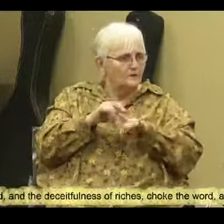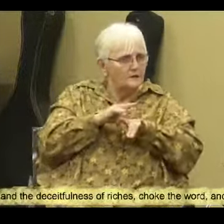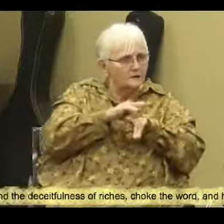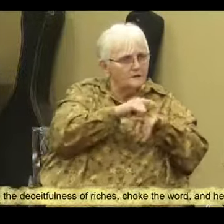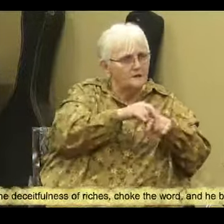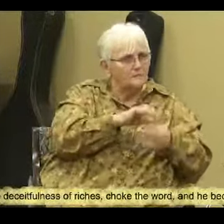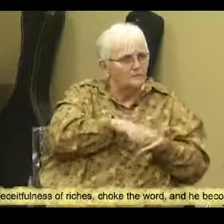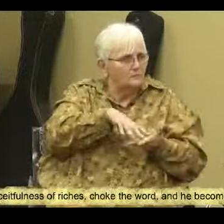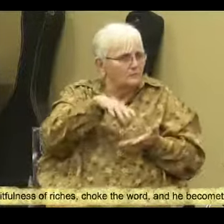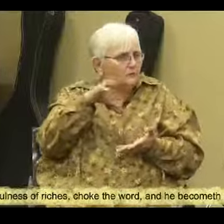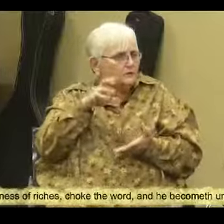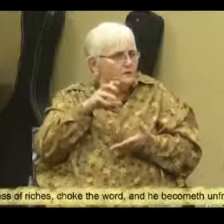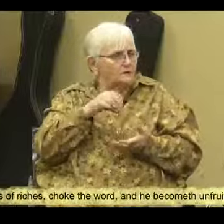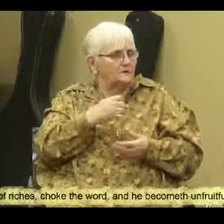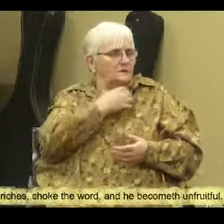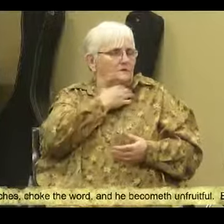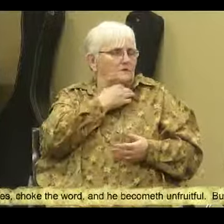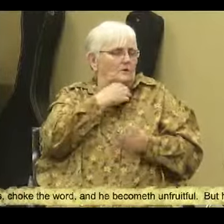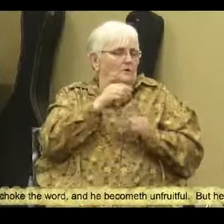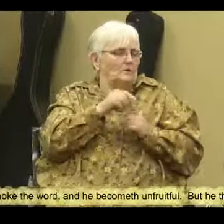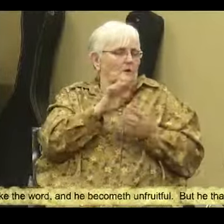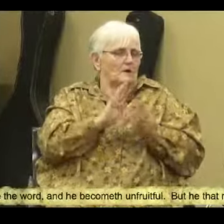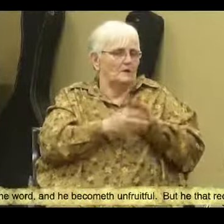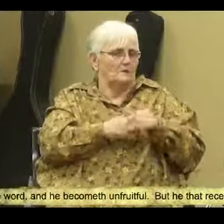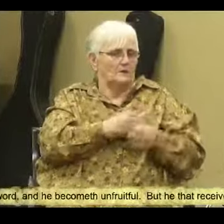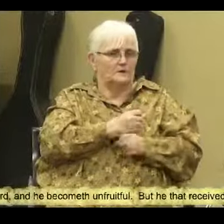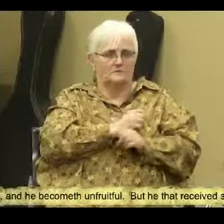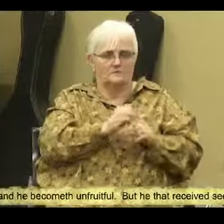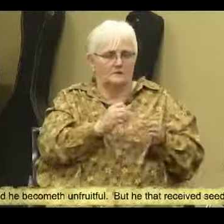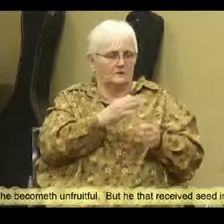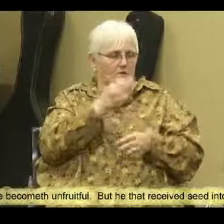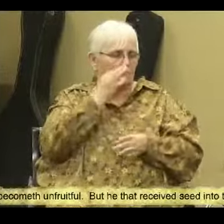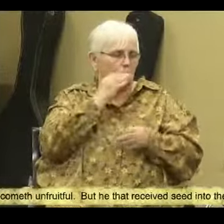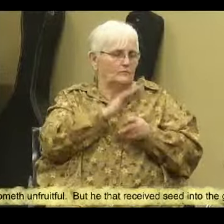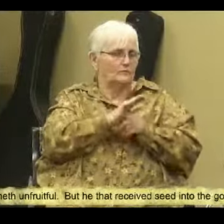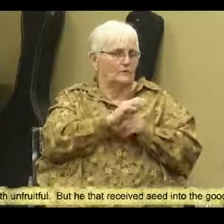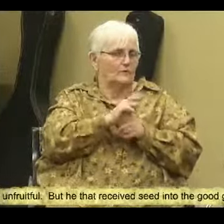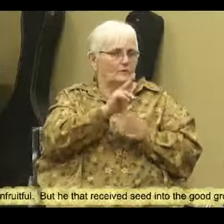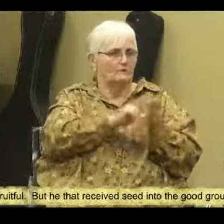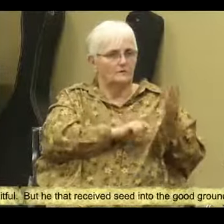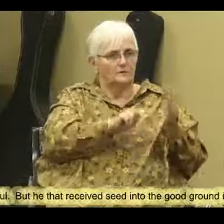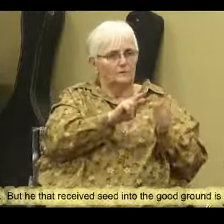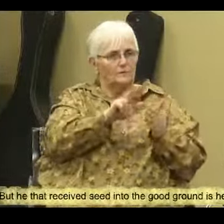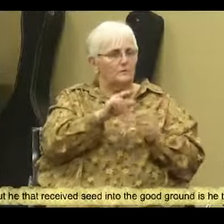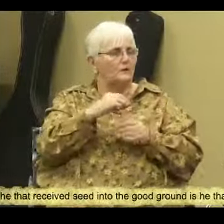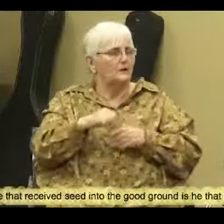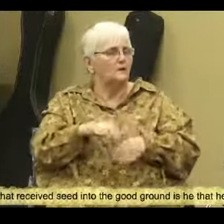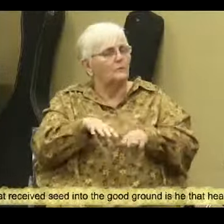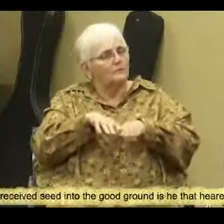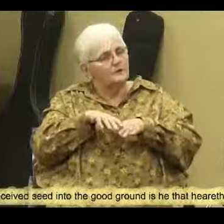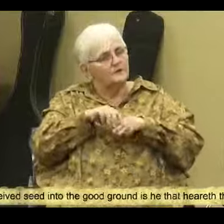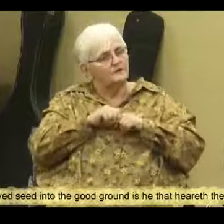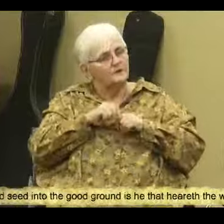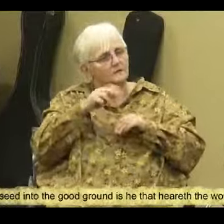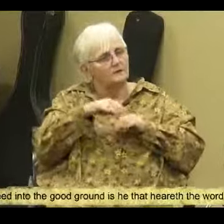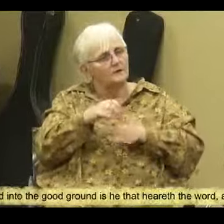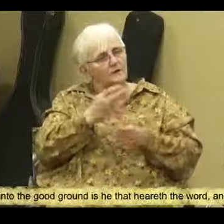riches choke the word and he becomes unfruitful. Verse 23. But he who receives seed on the good ground